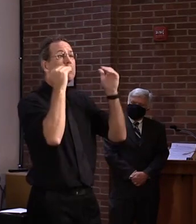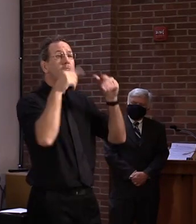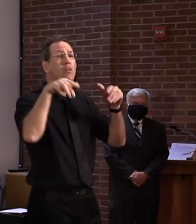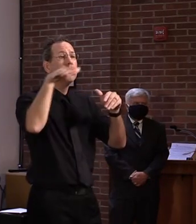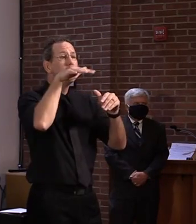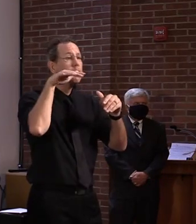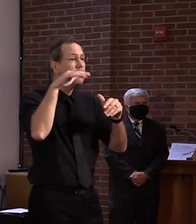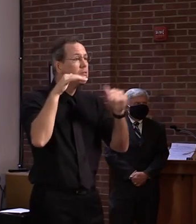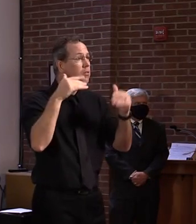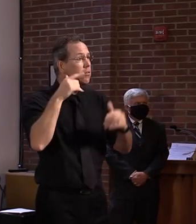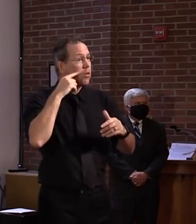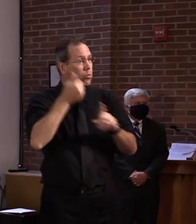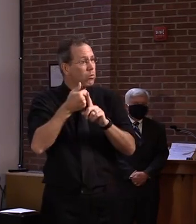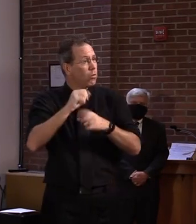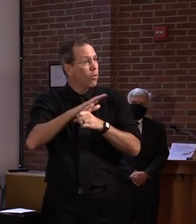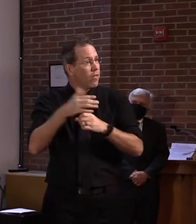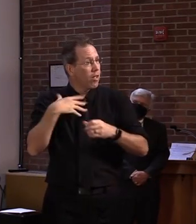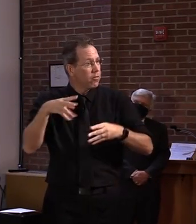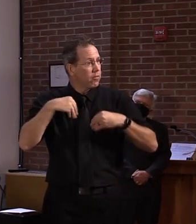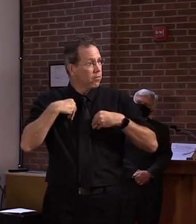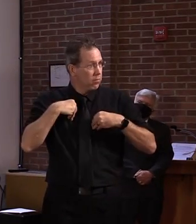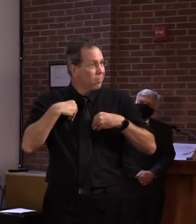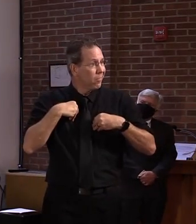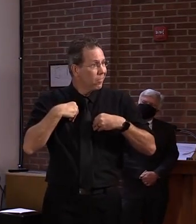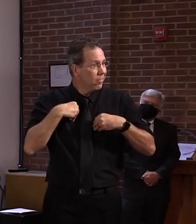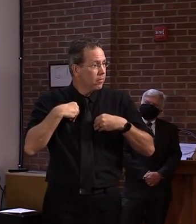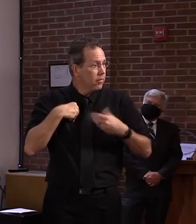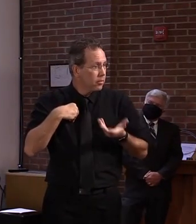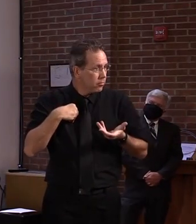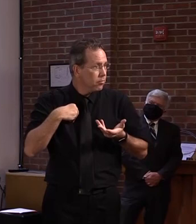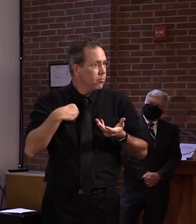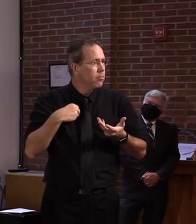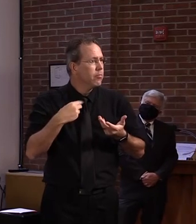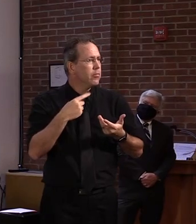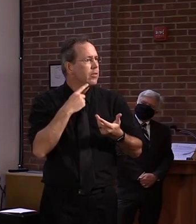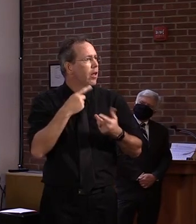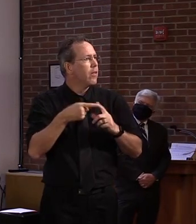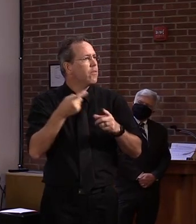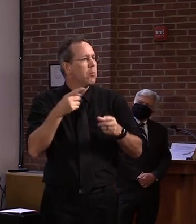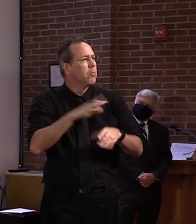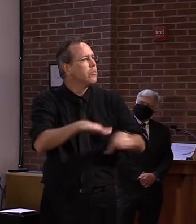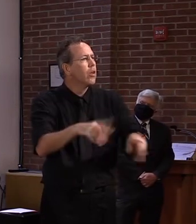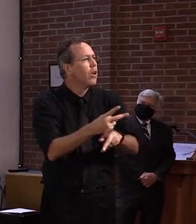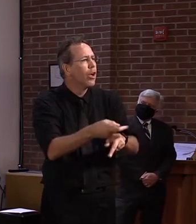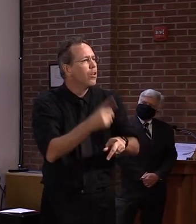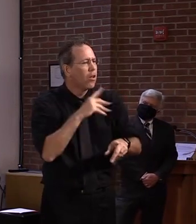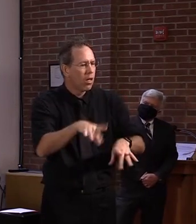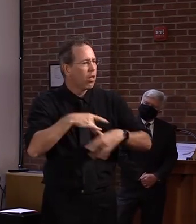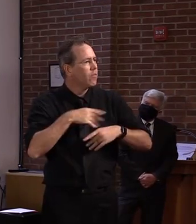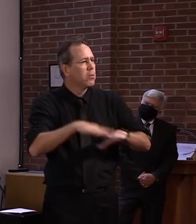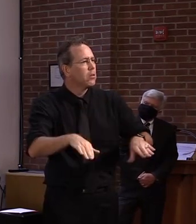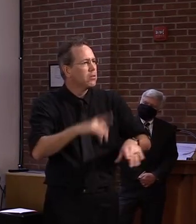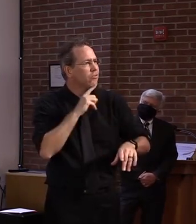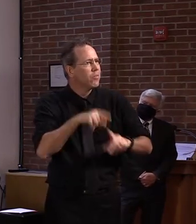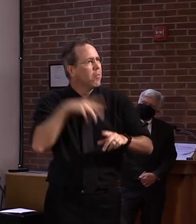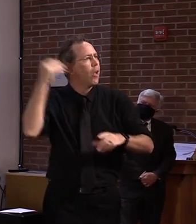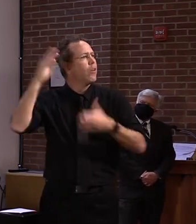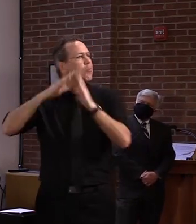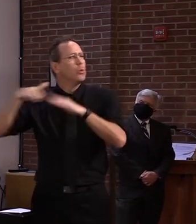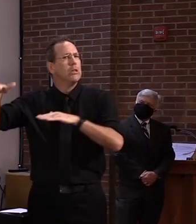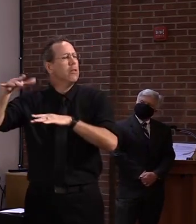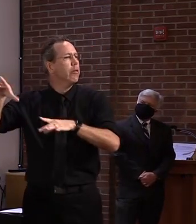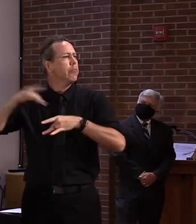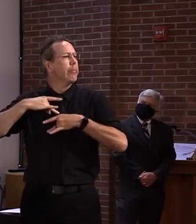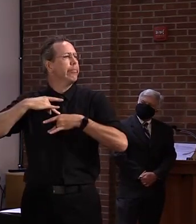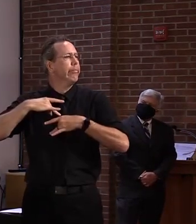settings. And then have been very limited in terms of numbers of individuals.